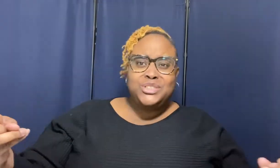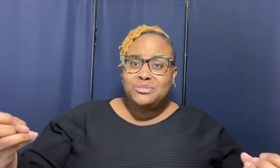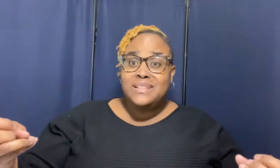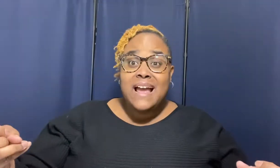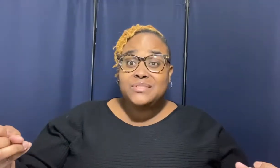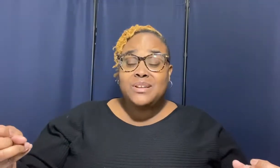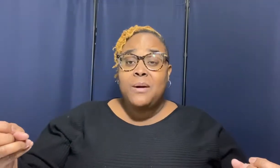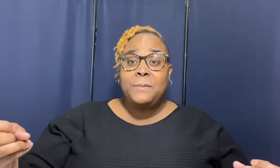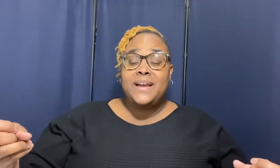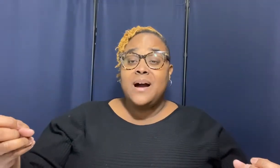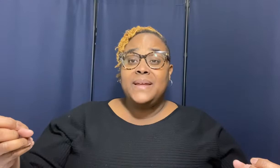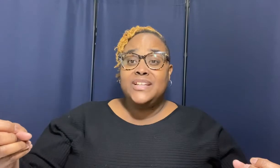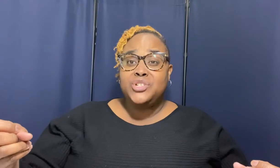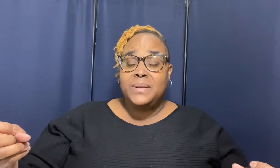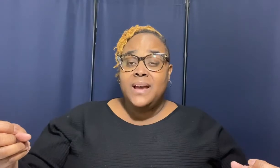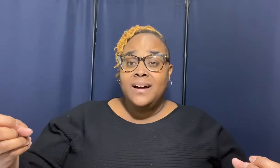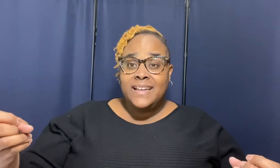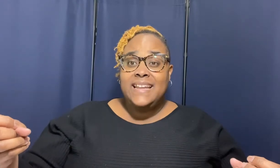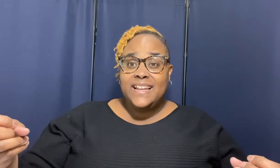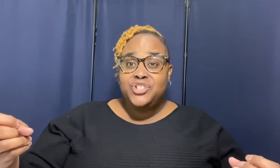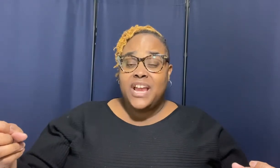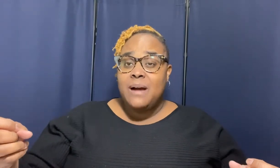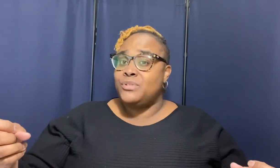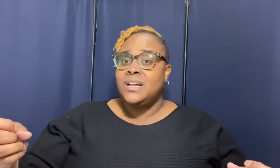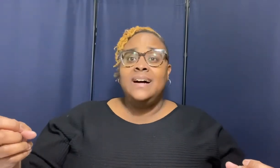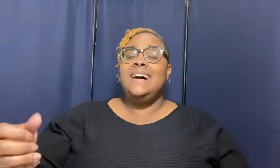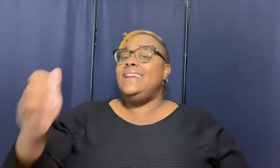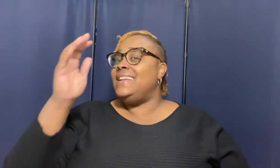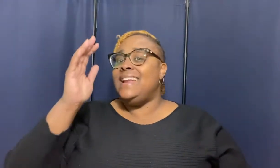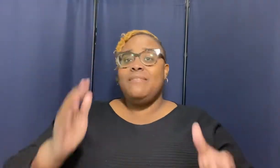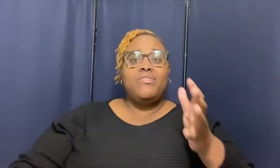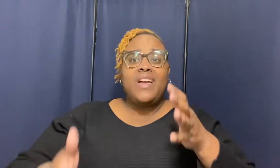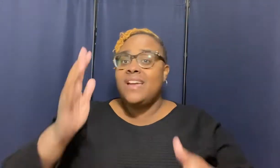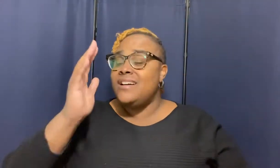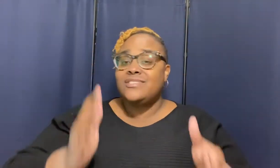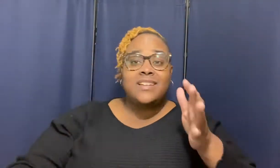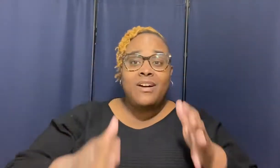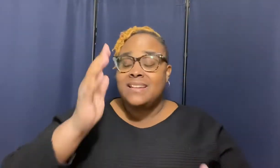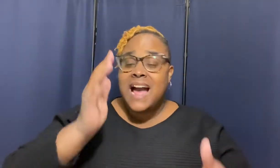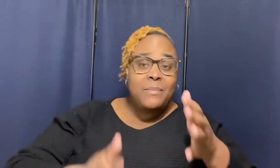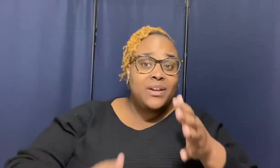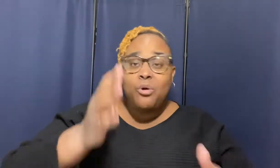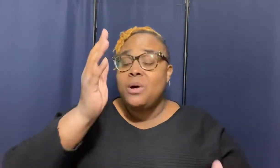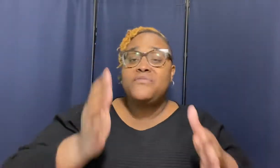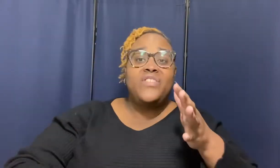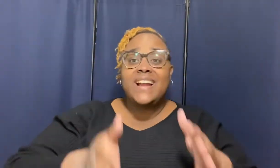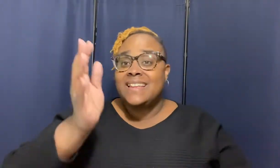your life starts becoming or getting in shambles honey then everything else start domino affecting